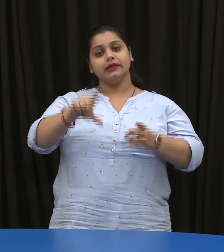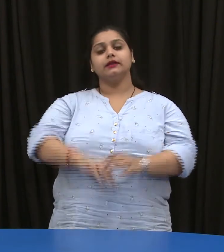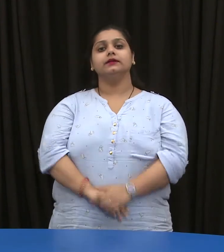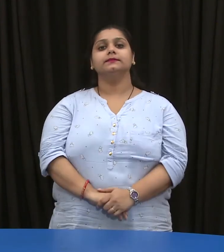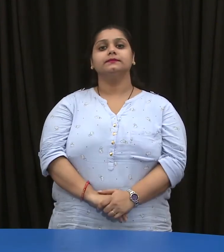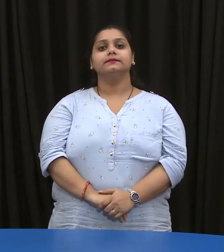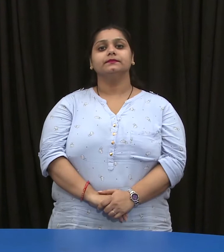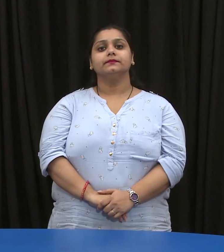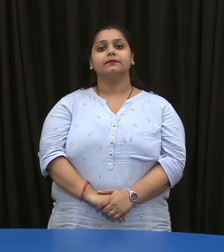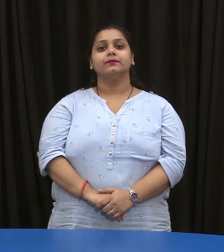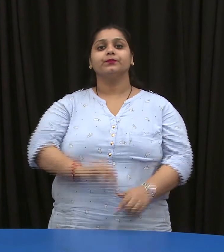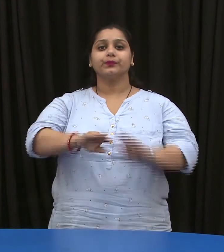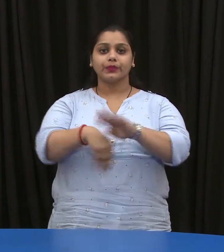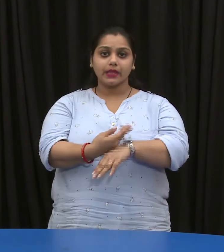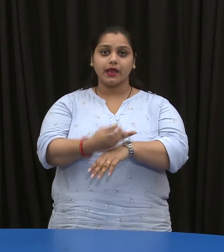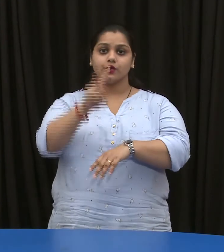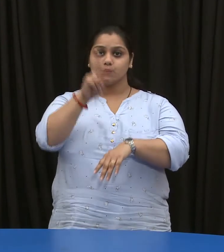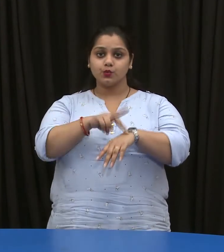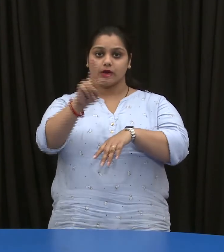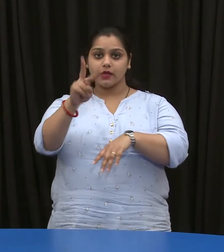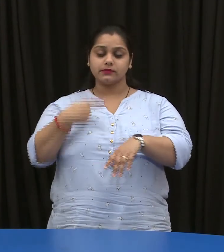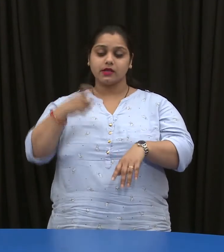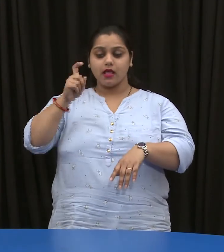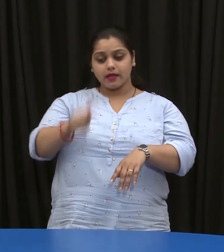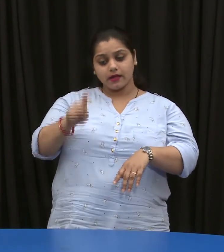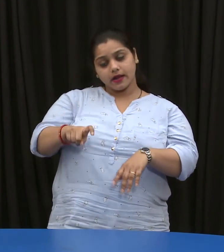Then double click, add or remove programs.